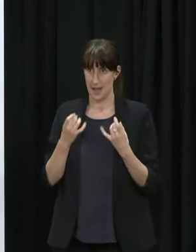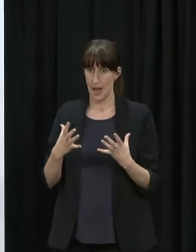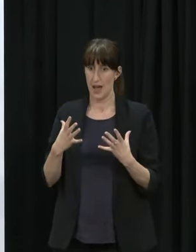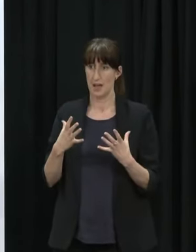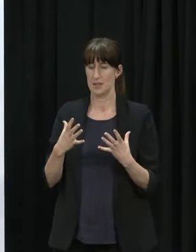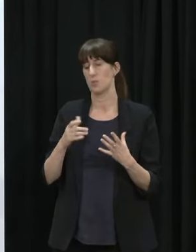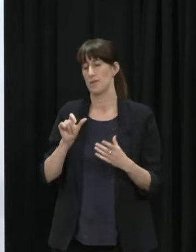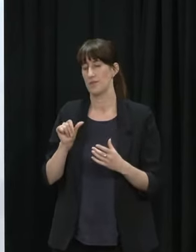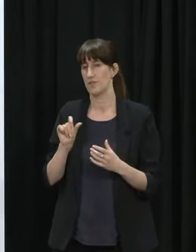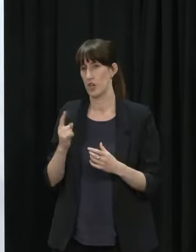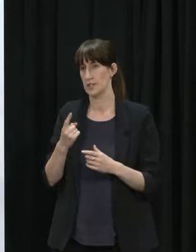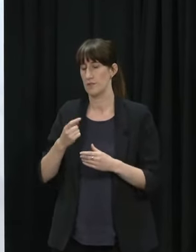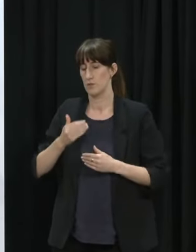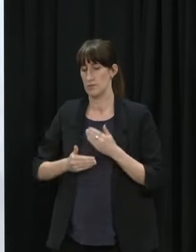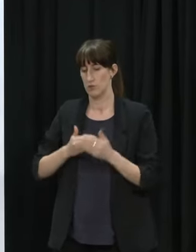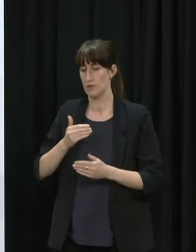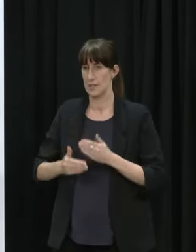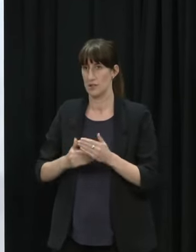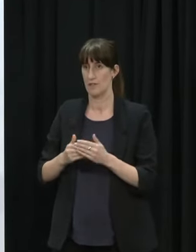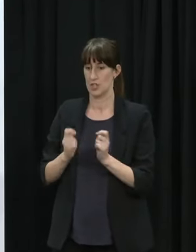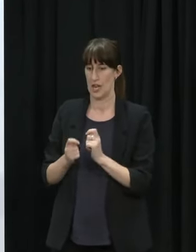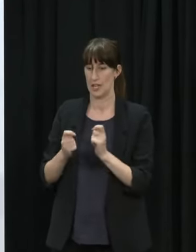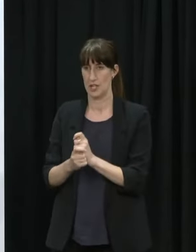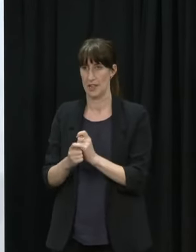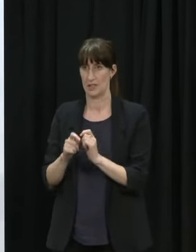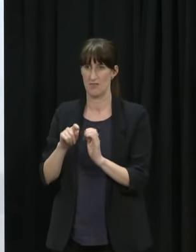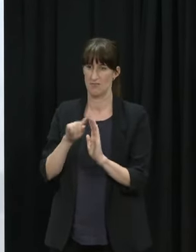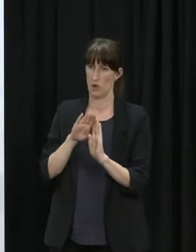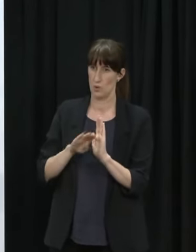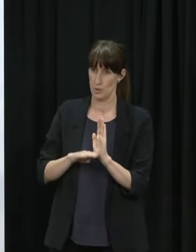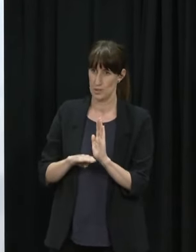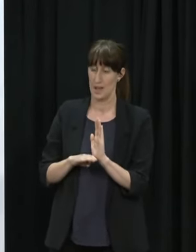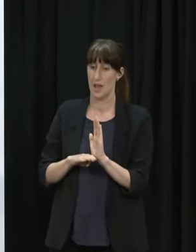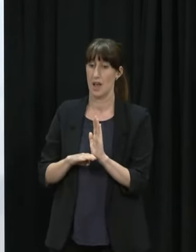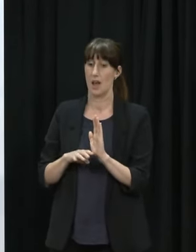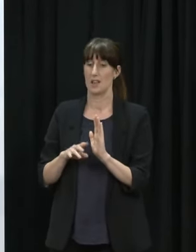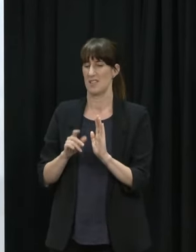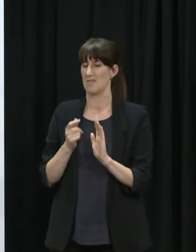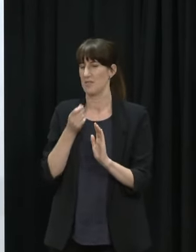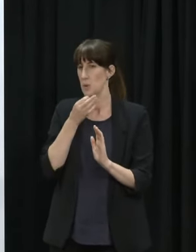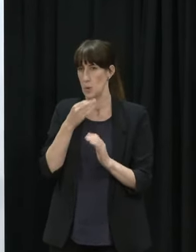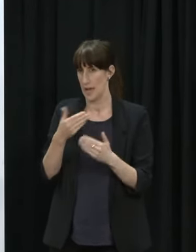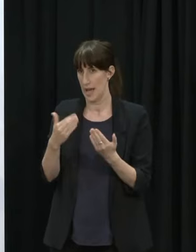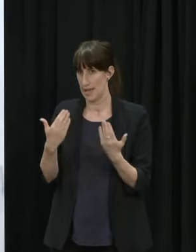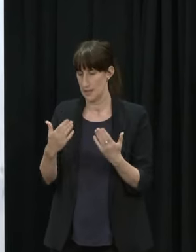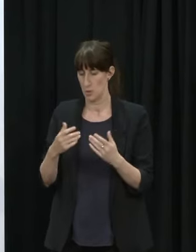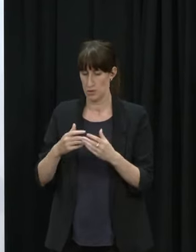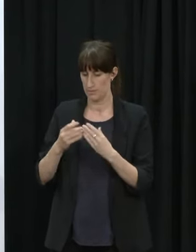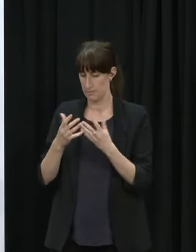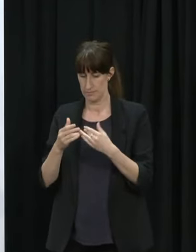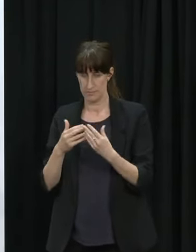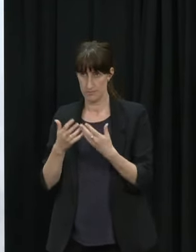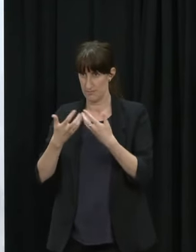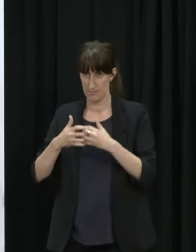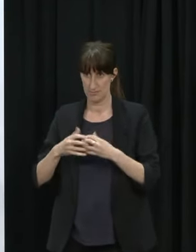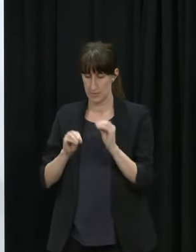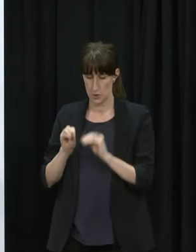we're going to go through the process of changing the audit so it will come into effect in the next couple of days and it will be for